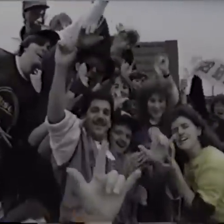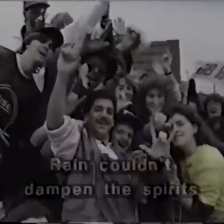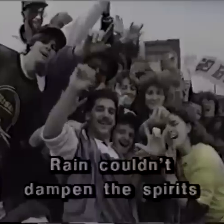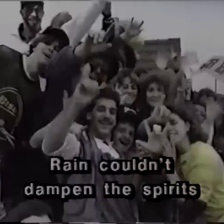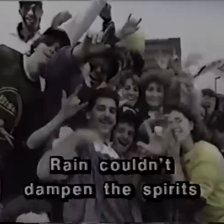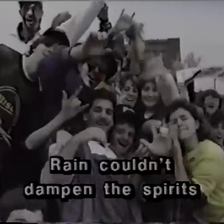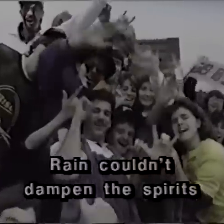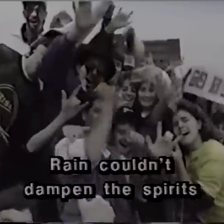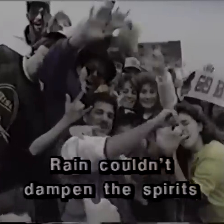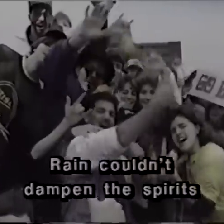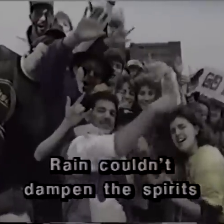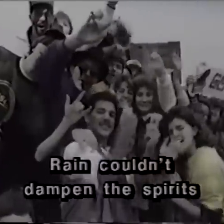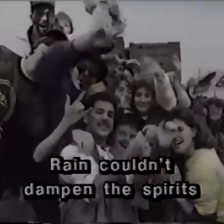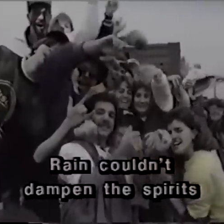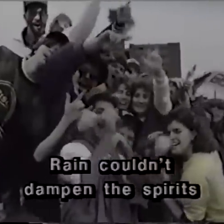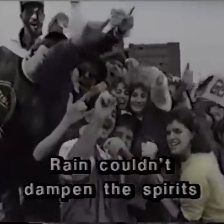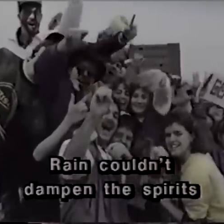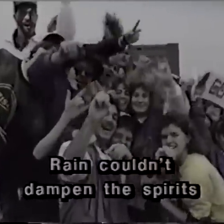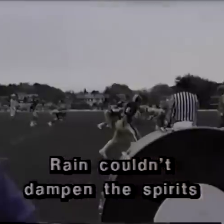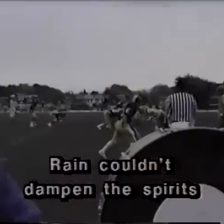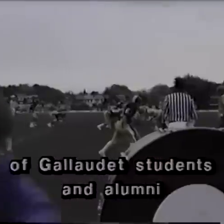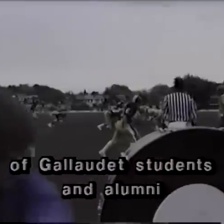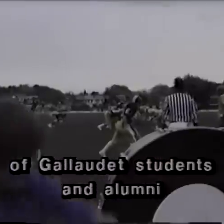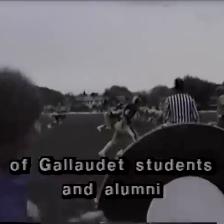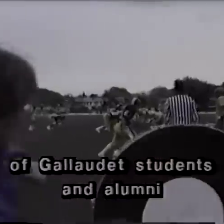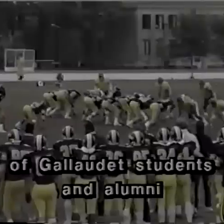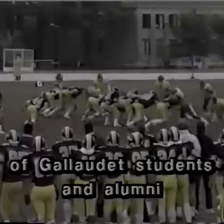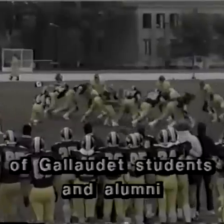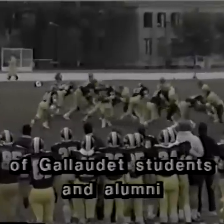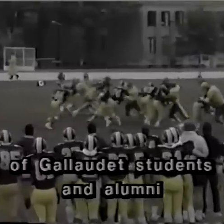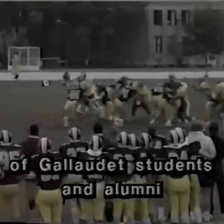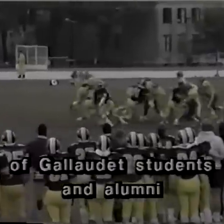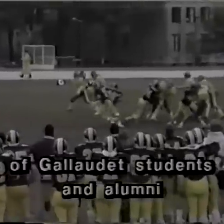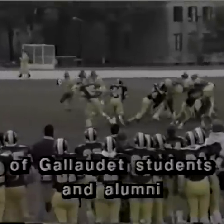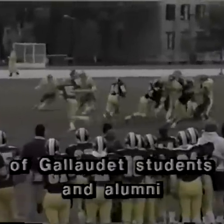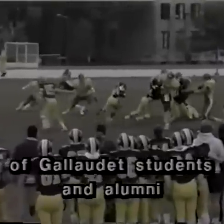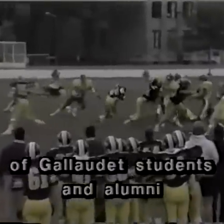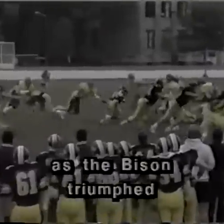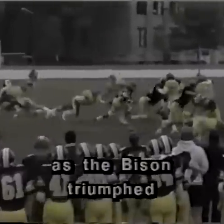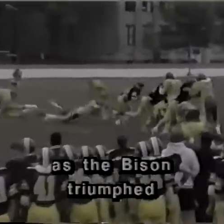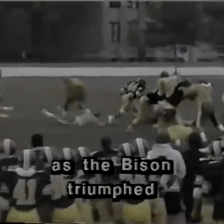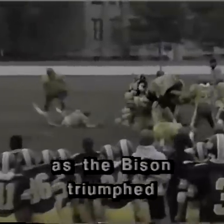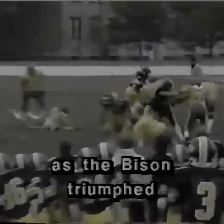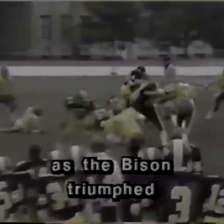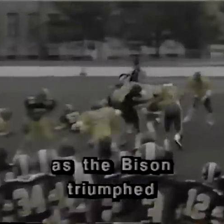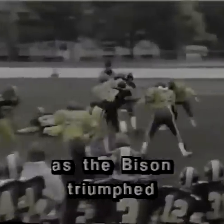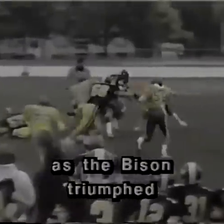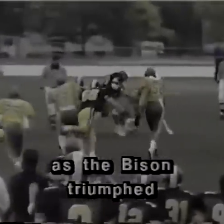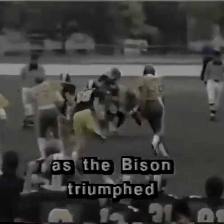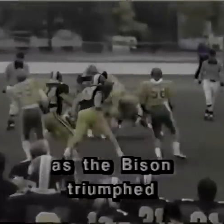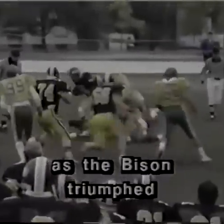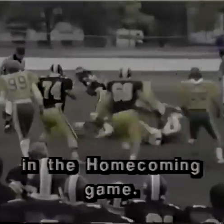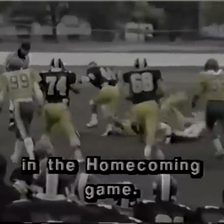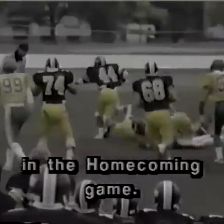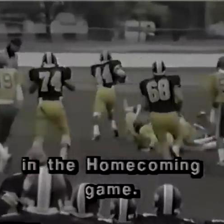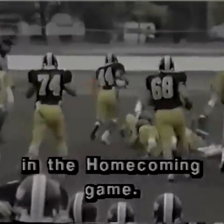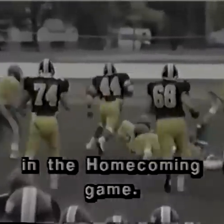Rain couldn't dampen the spirits of Gallaudet students and alumni as the bison triumphed in the homecoming game.